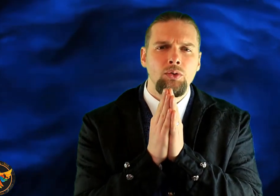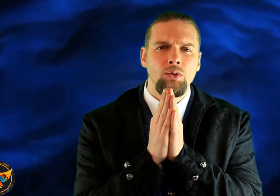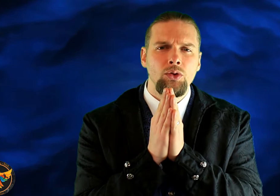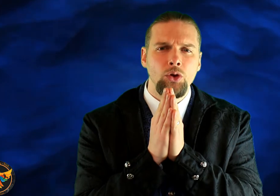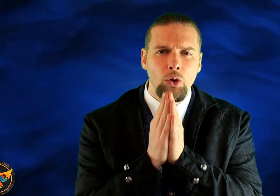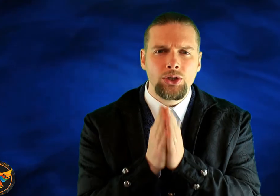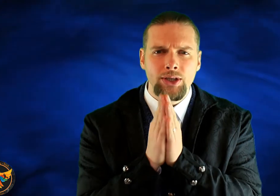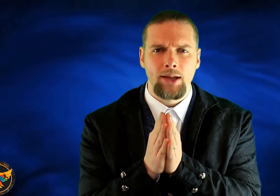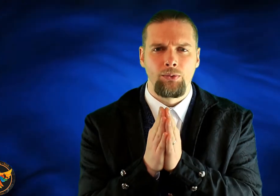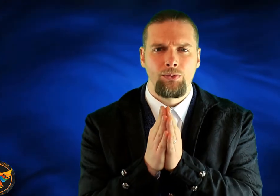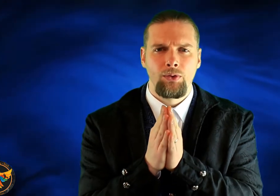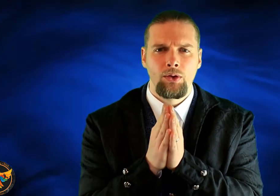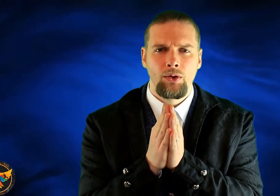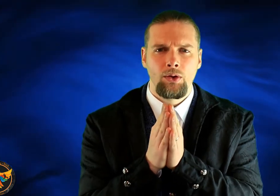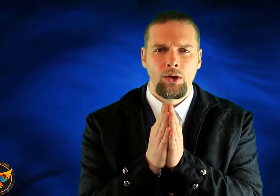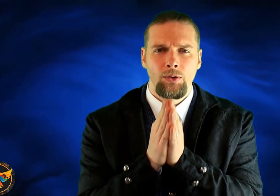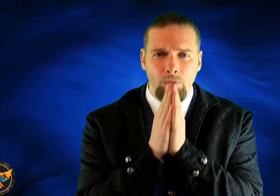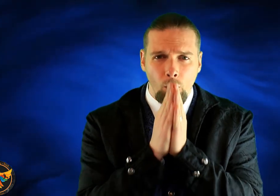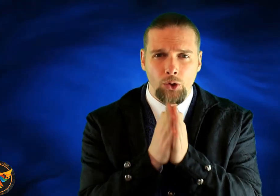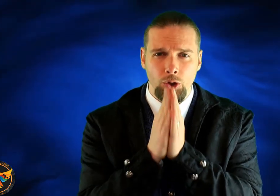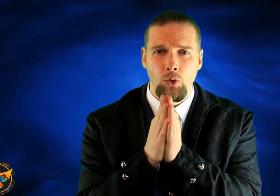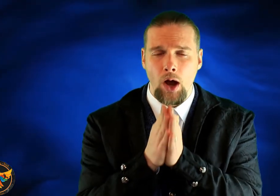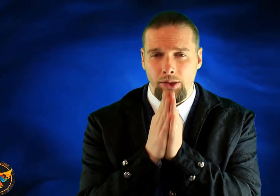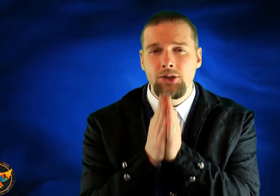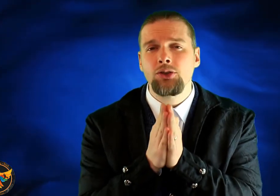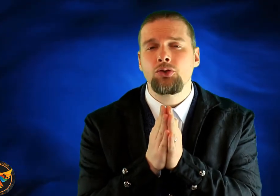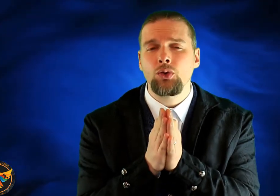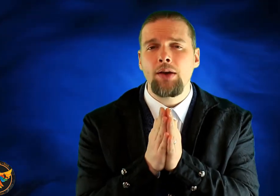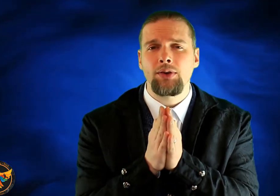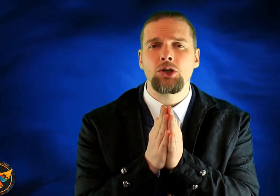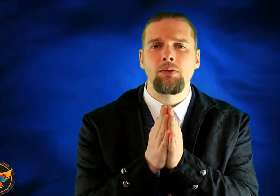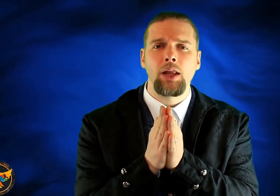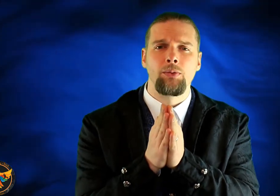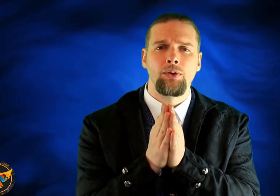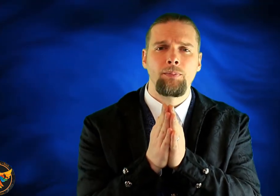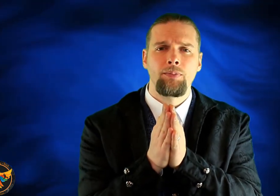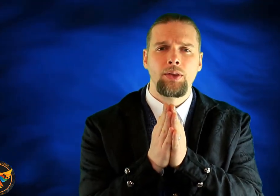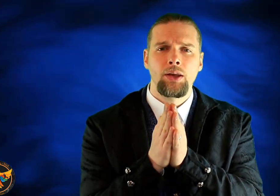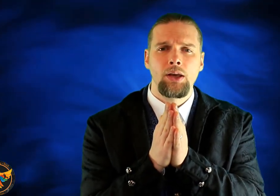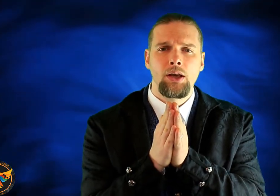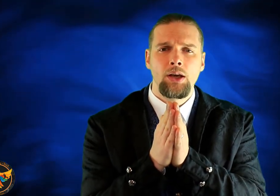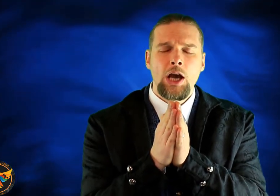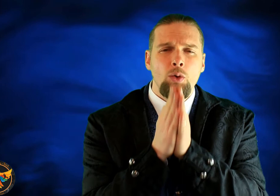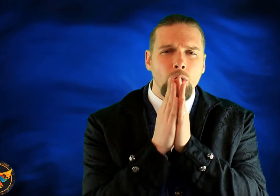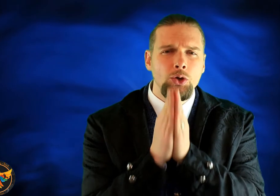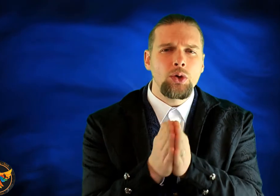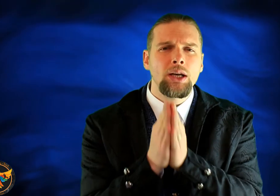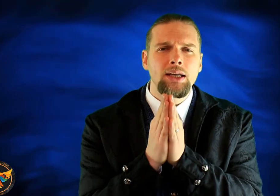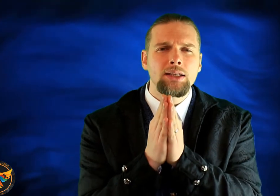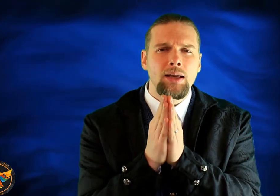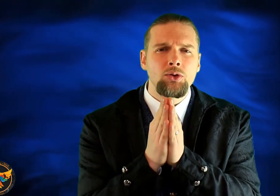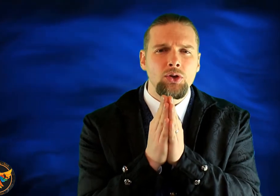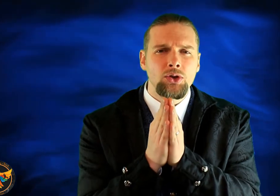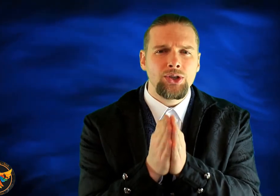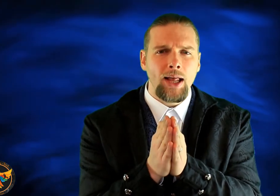Accept yourself for what you are. This is a true definition of love. When you can accept yourself